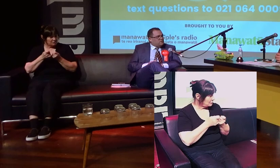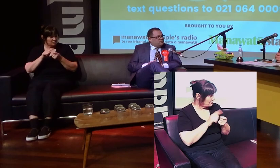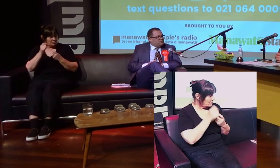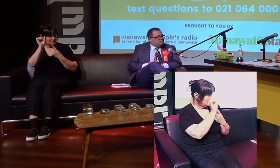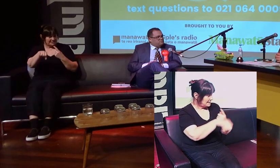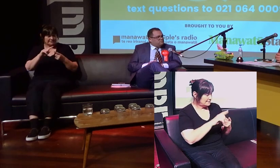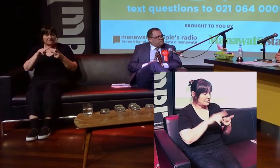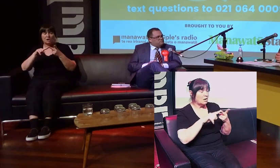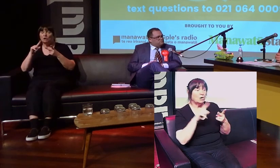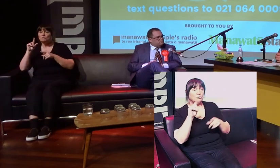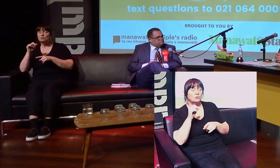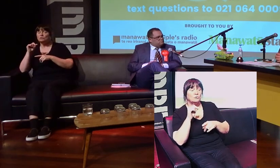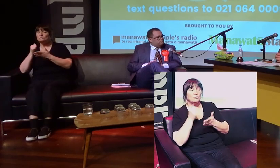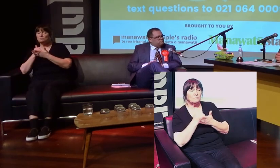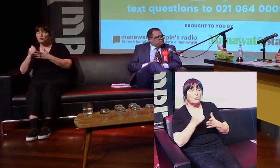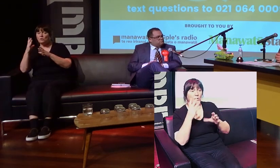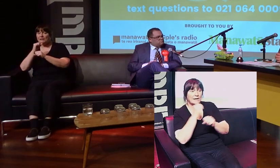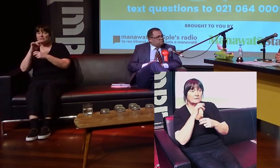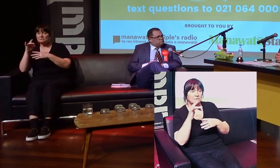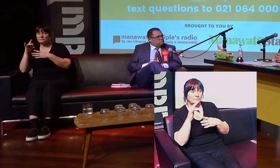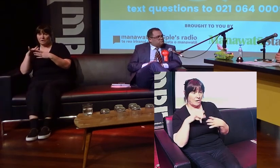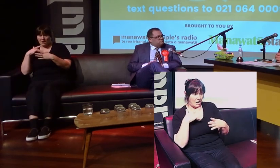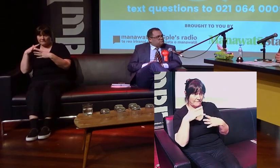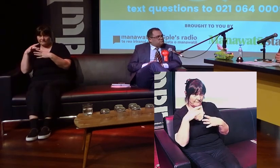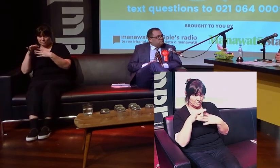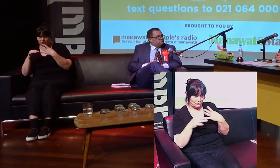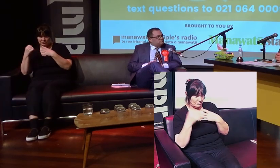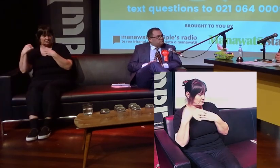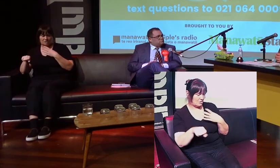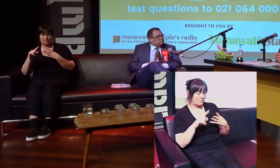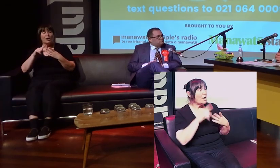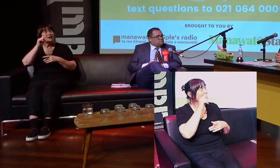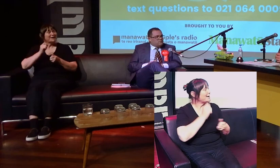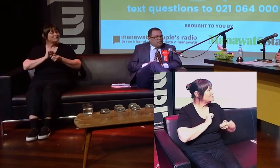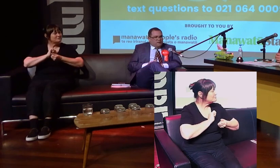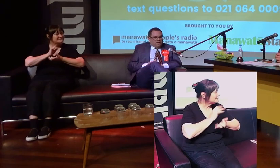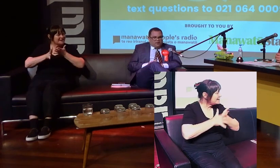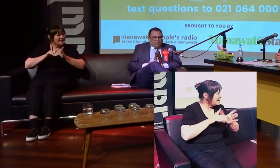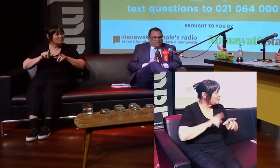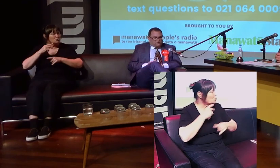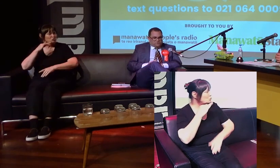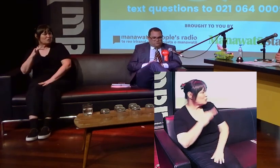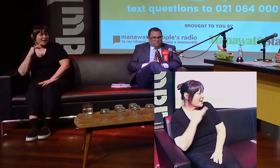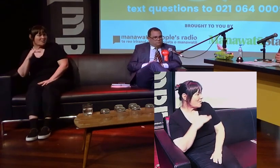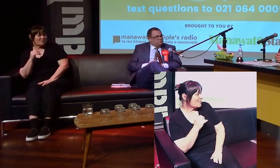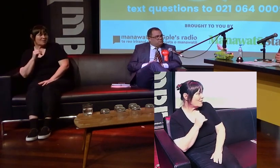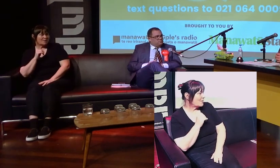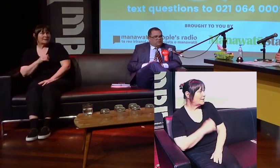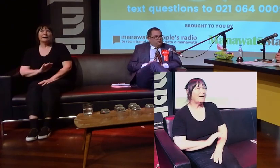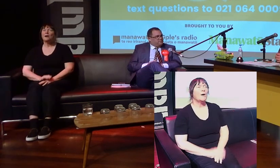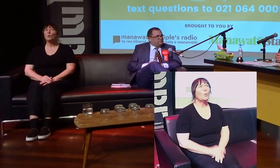choice? No, I don't. And can you speak te reo or can you demonstrate sign language? I can do